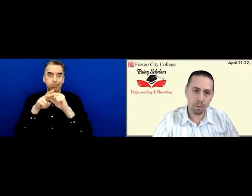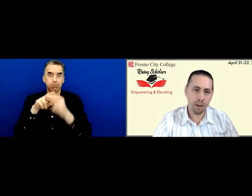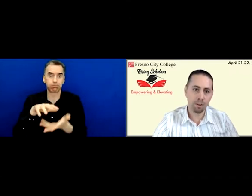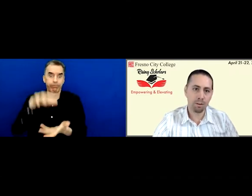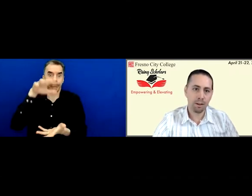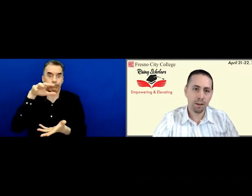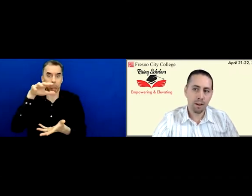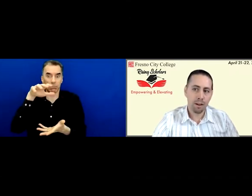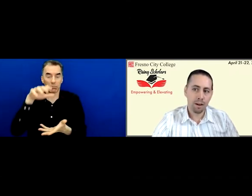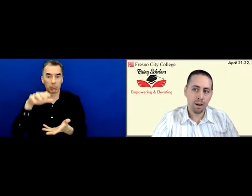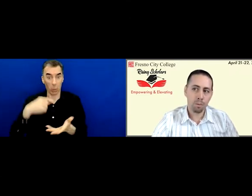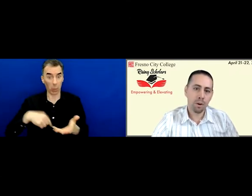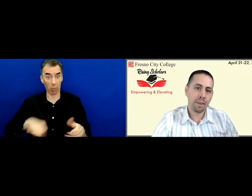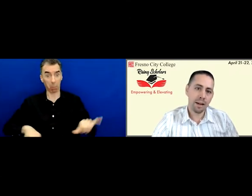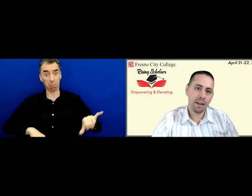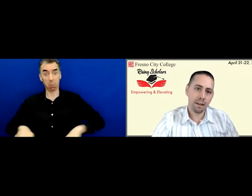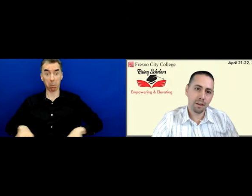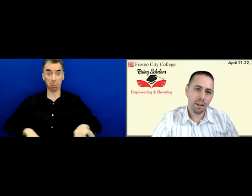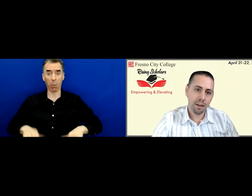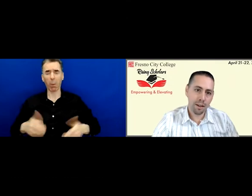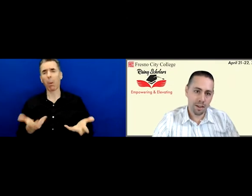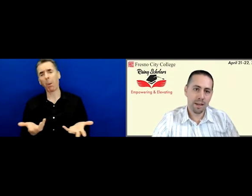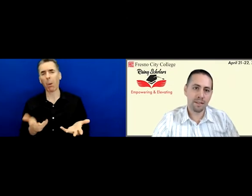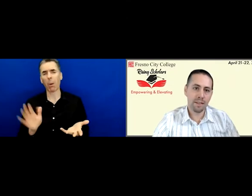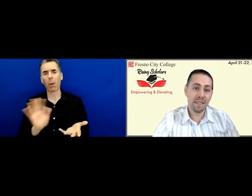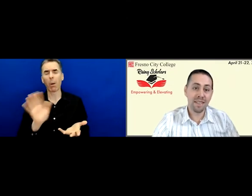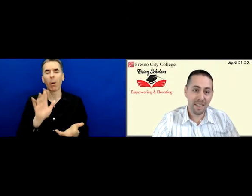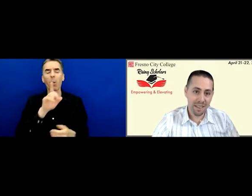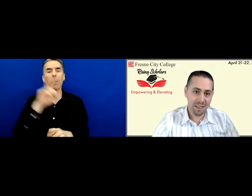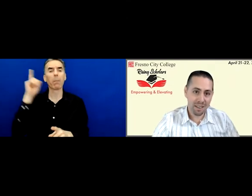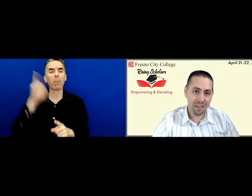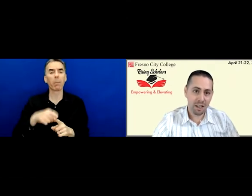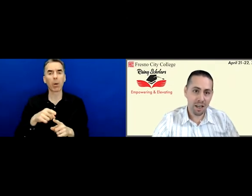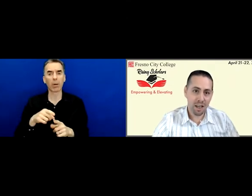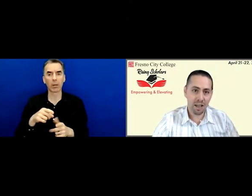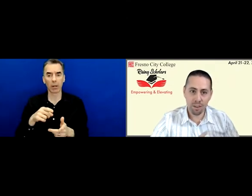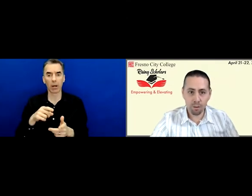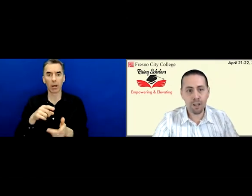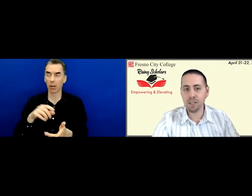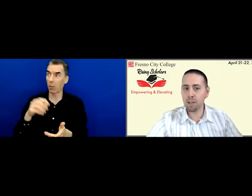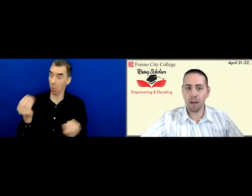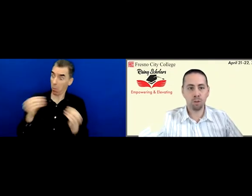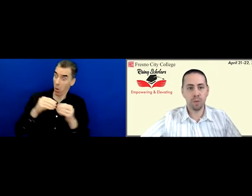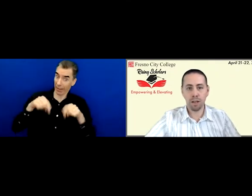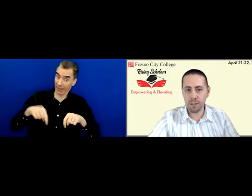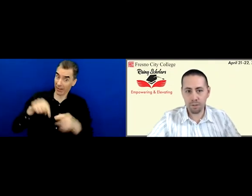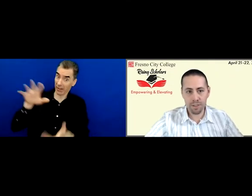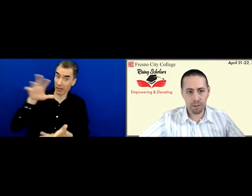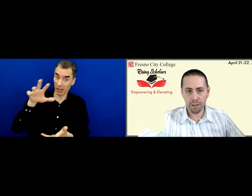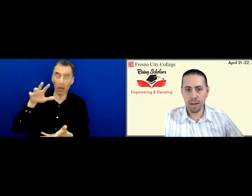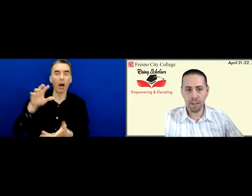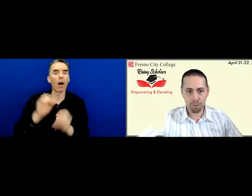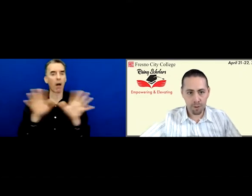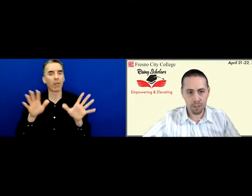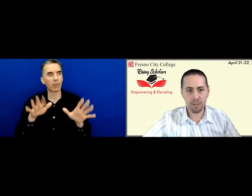to clap about, what that indicates is the need. In the Fresno County and beyond service